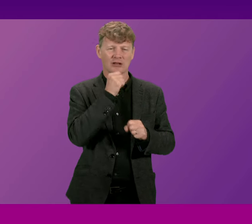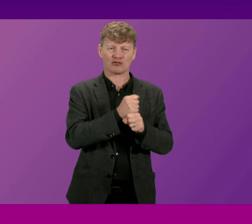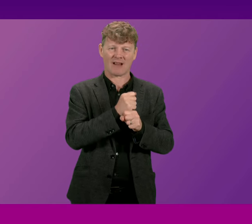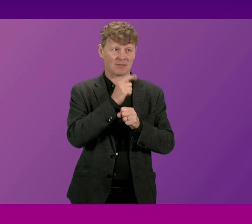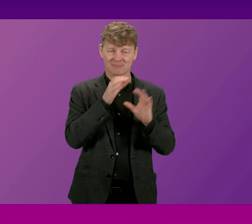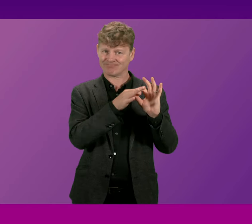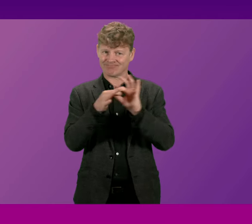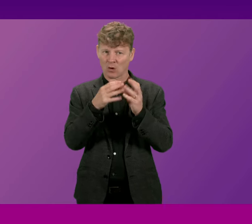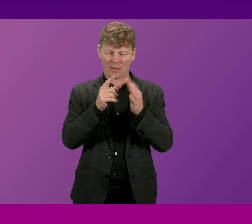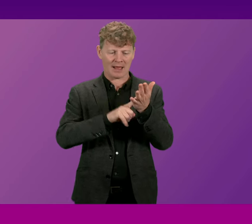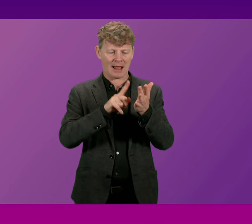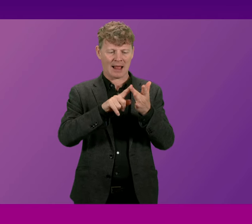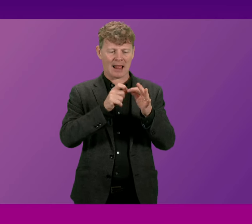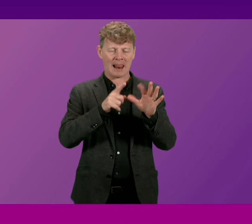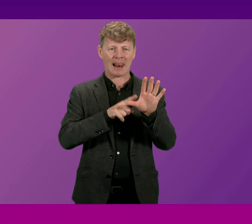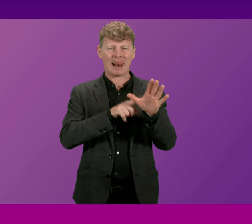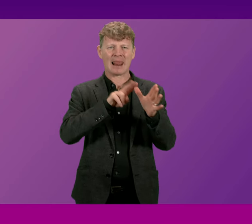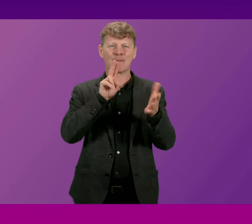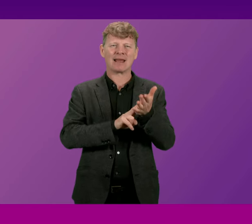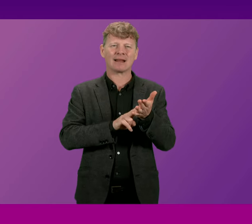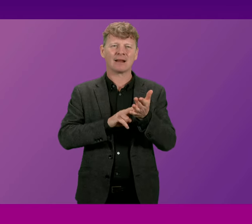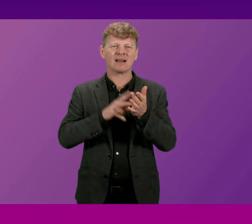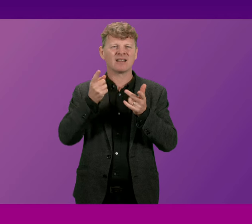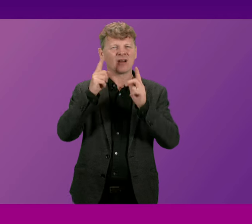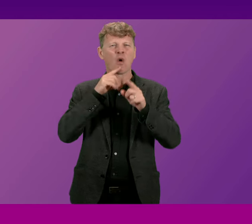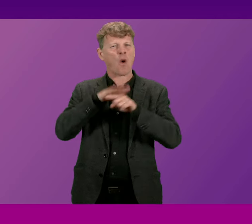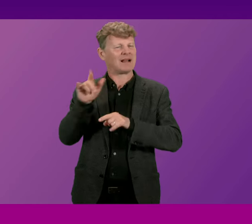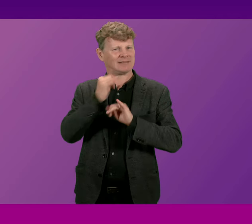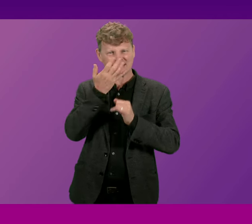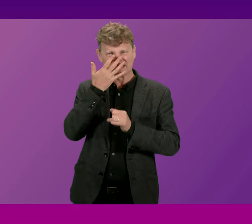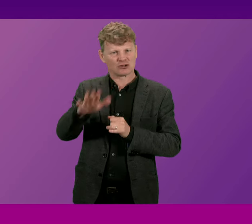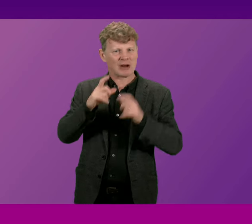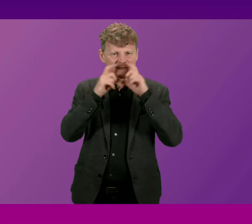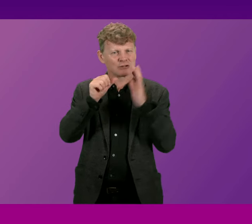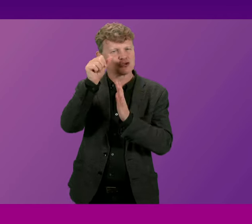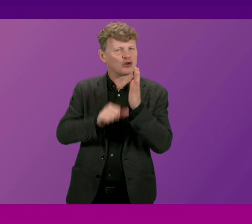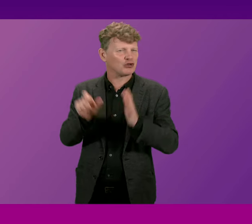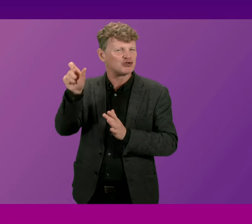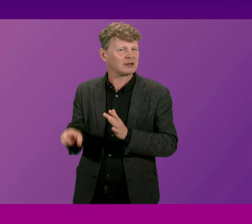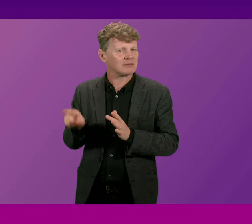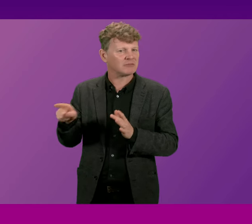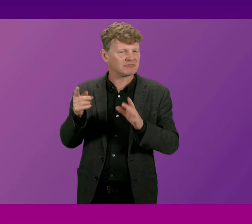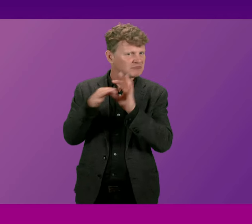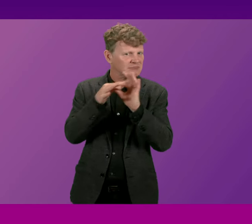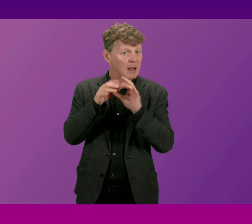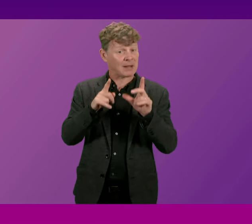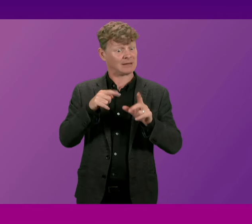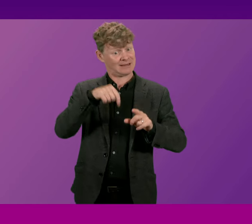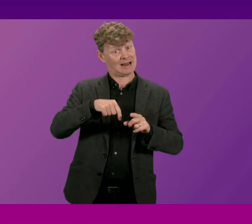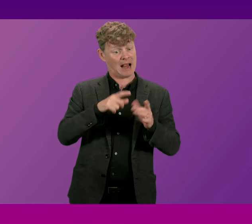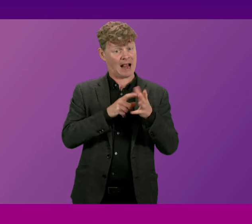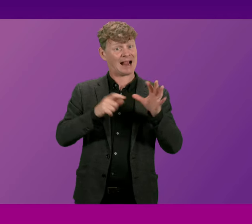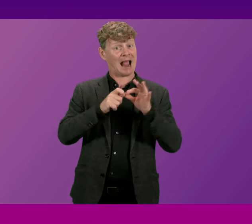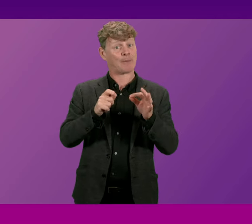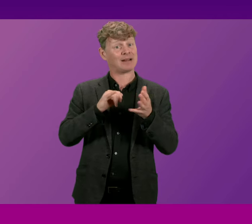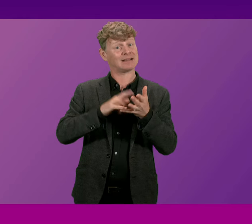authorities about the disgraced surgeon Professor El Jamel but it also put on record that the Cabinet Secretary for Health is